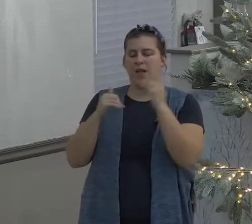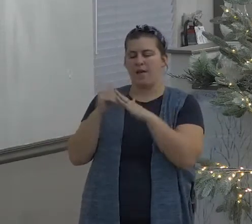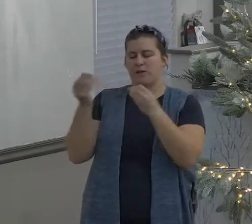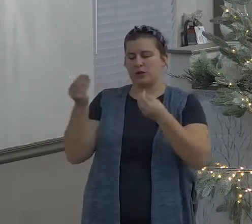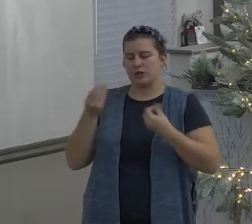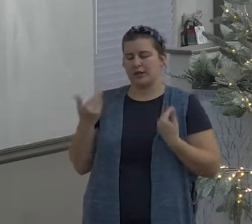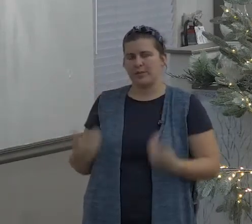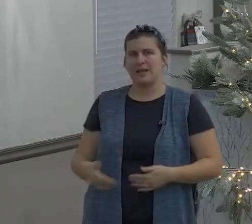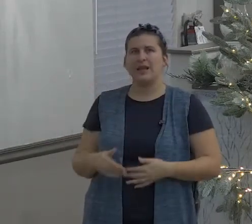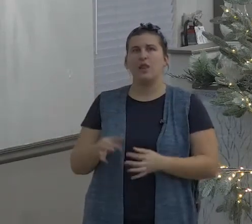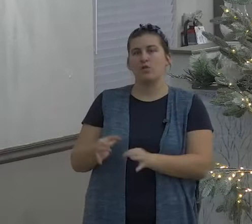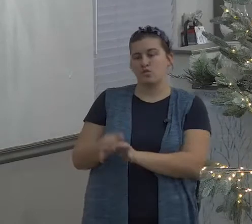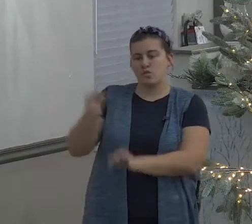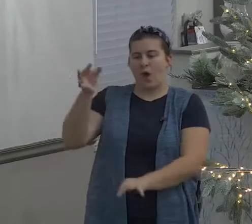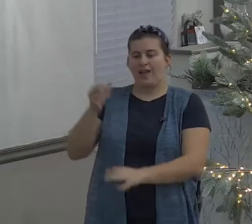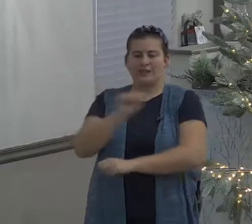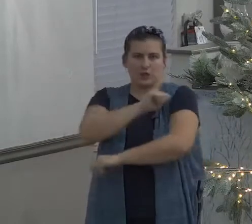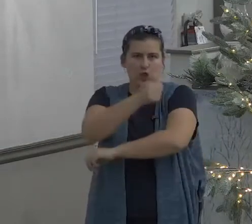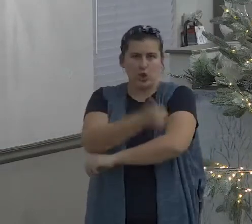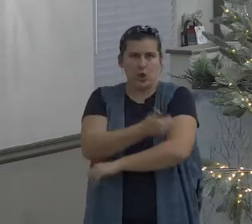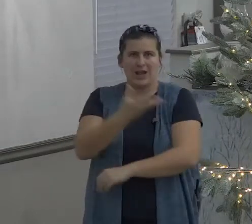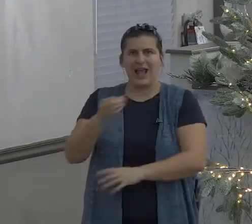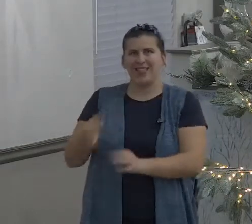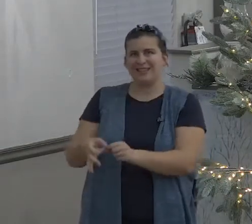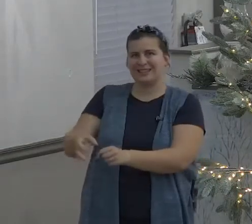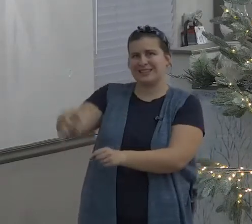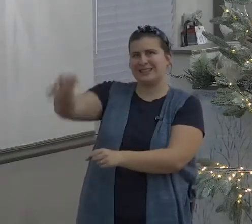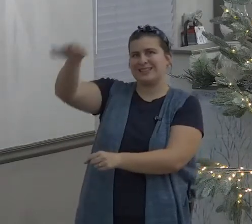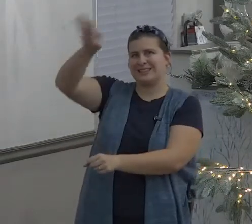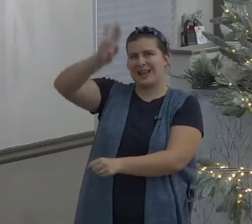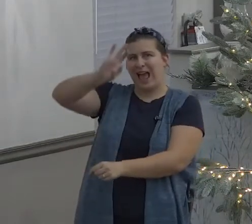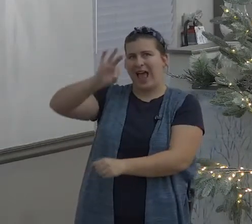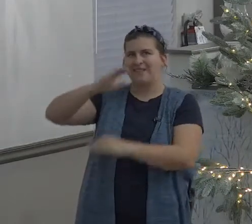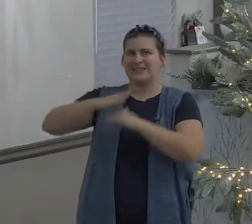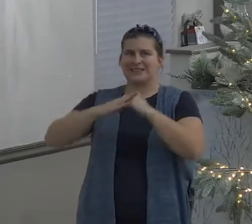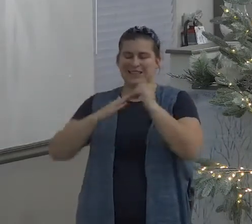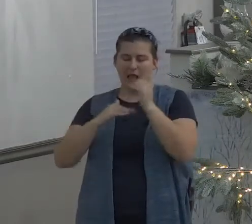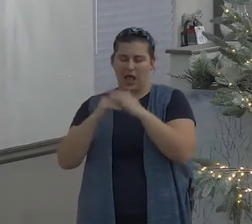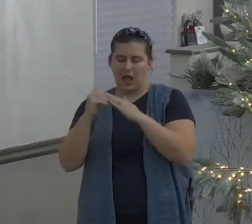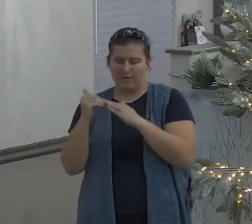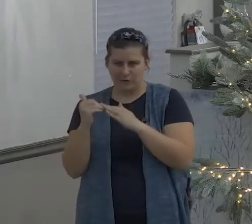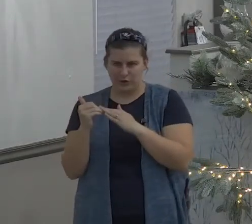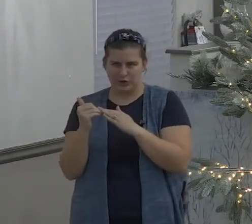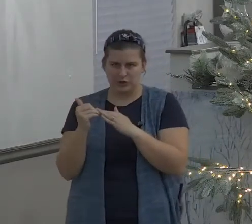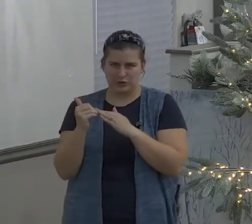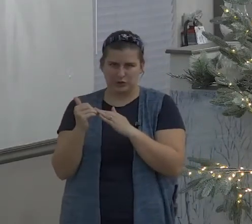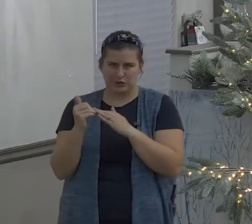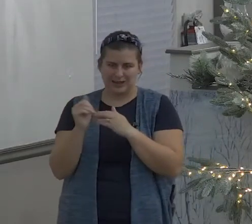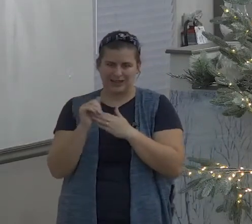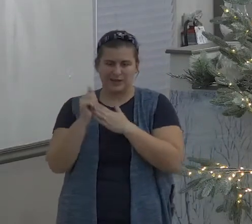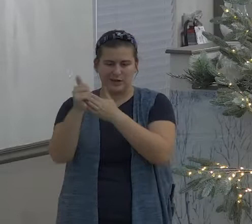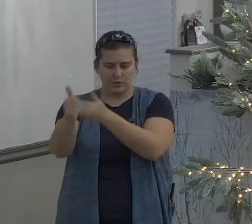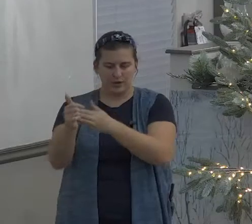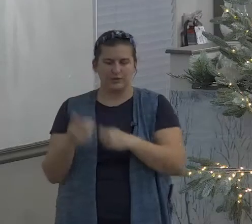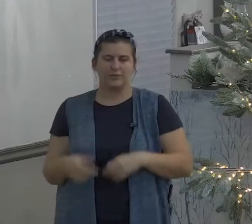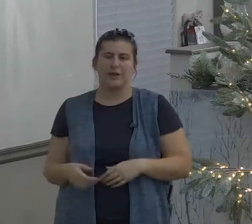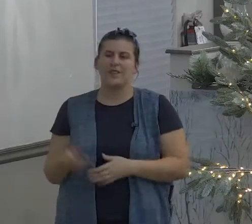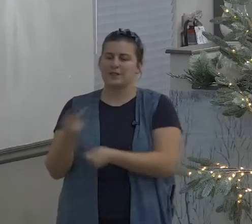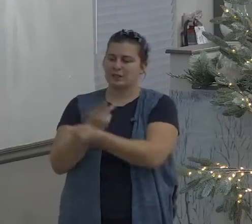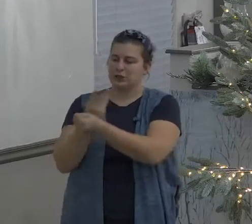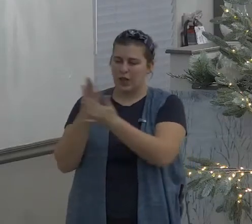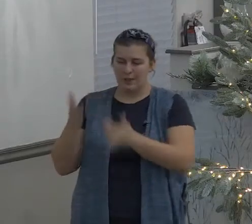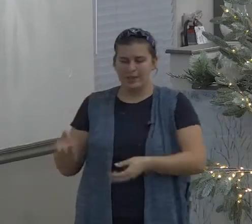verse nine thy rod and thy staff they comfort me the rod speaks of authority the staff speaks of direction